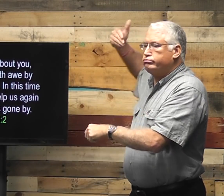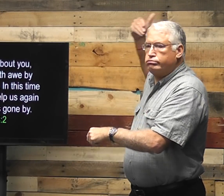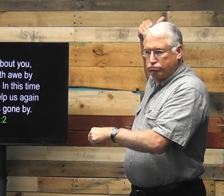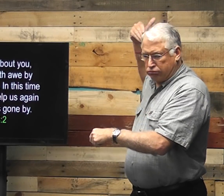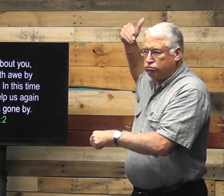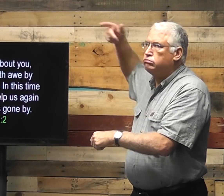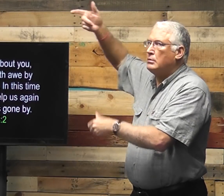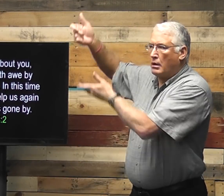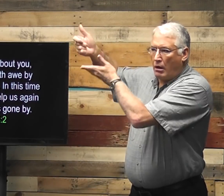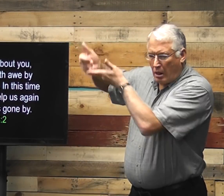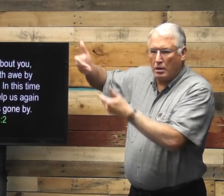years gone by.